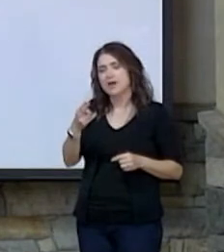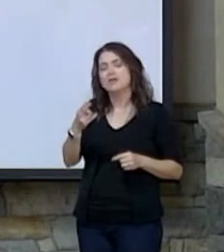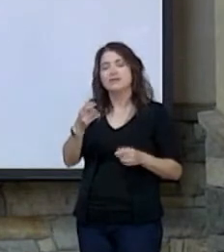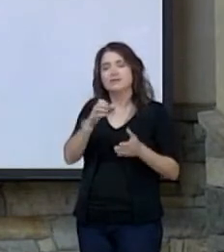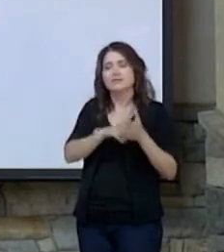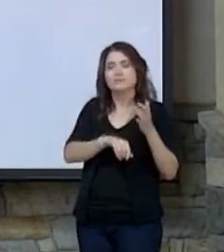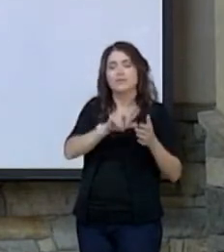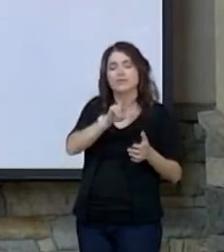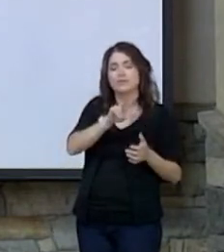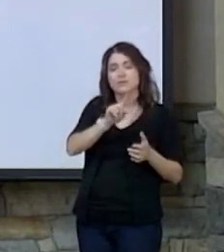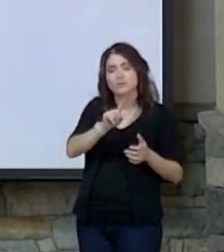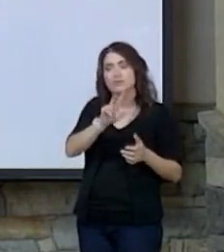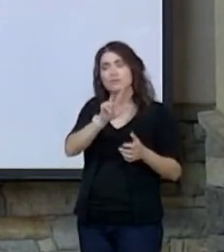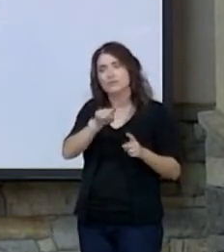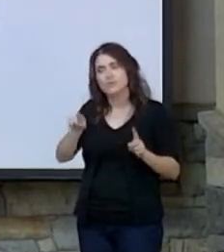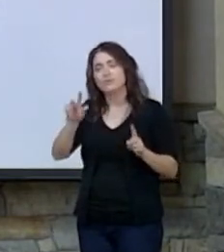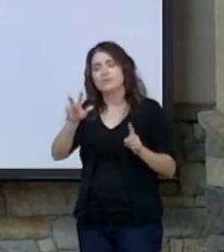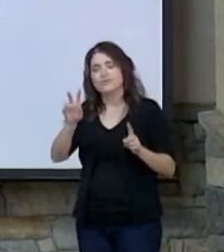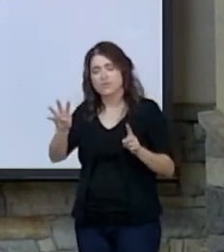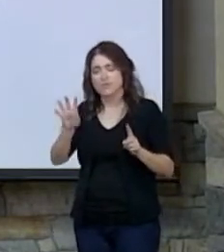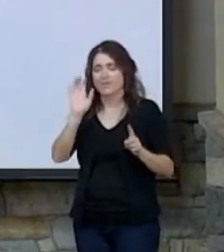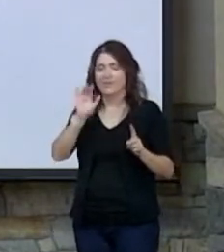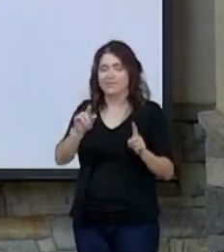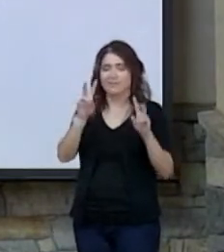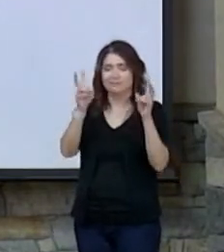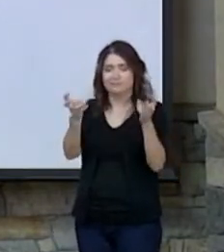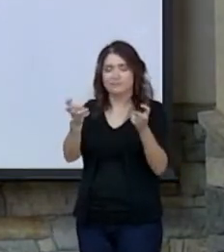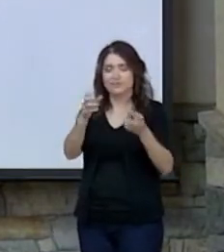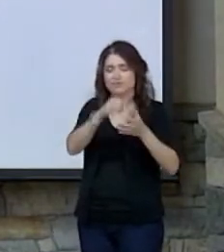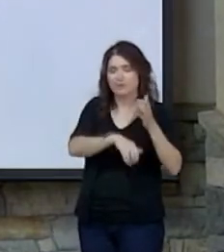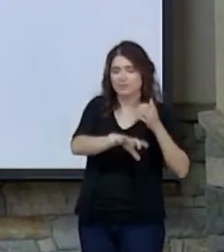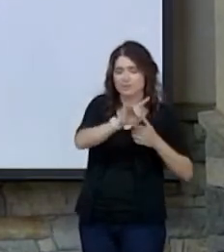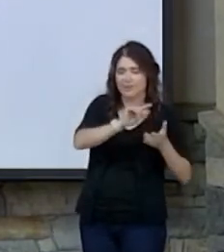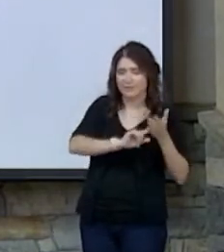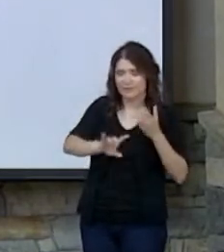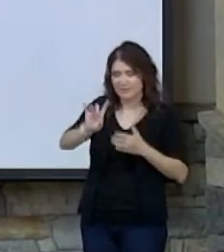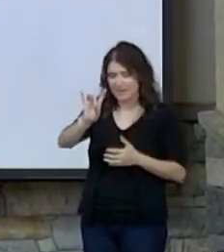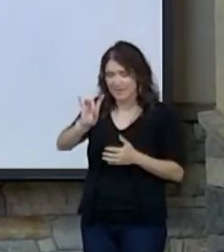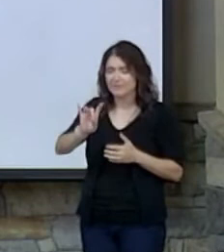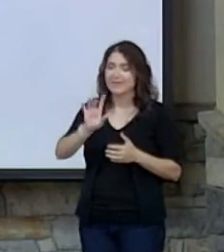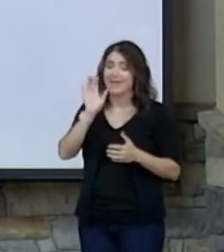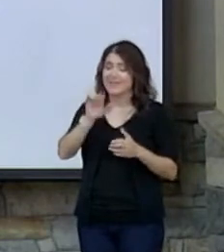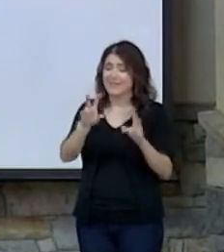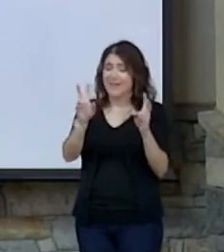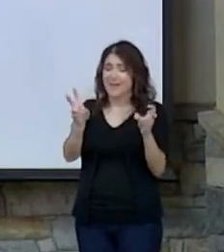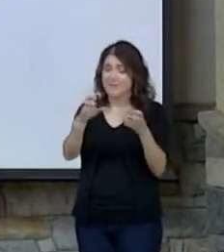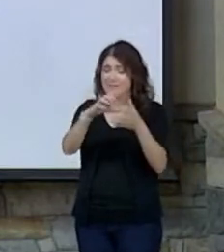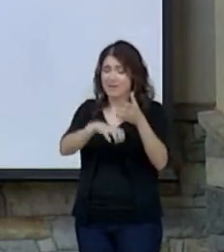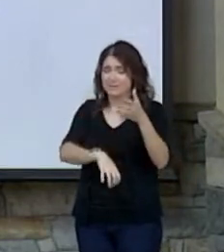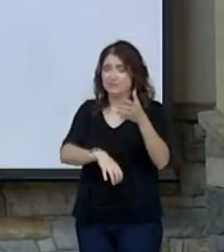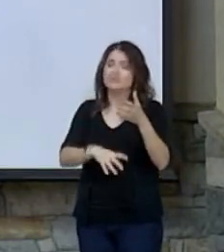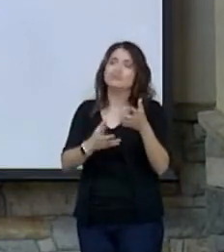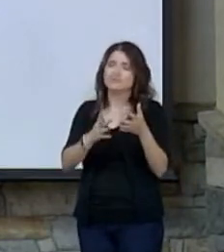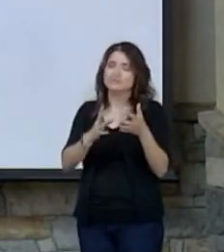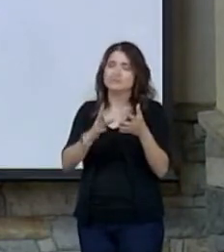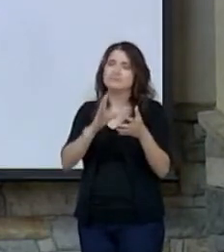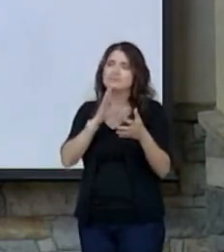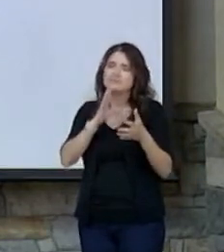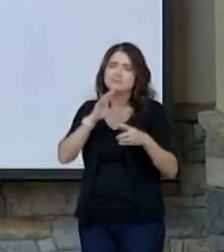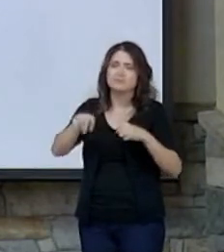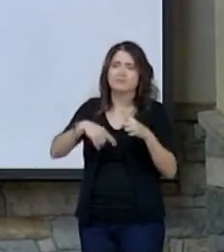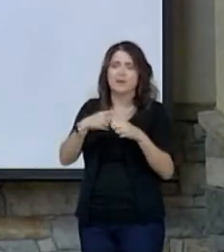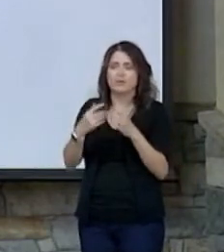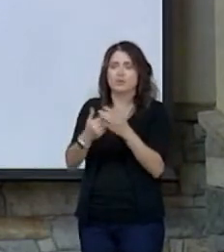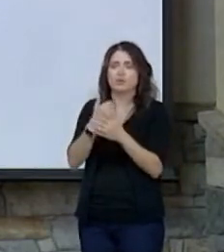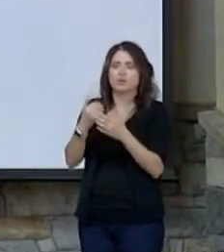that passage is quoted in Hebrews chapter 8, beginning in verse 8. And that passage deals with a new covenant. But here's a fundamental